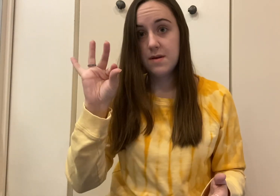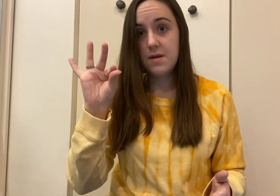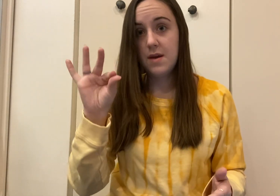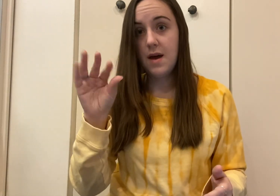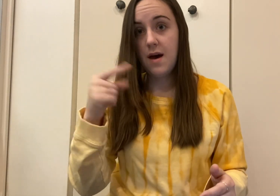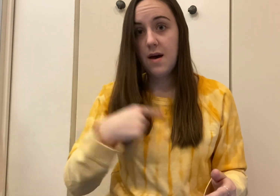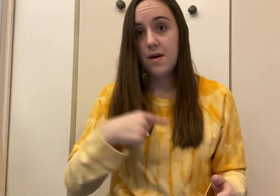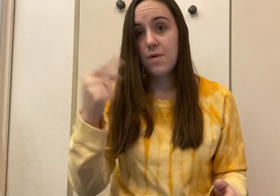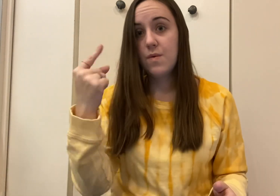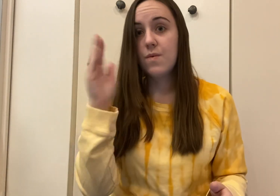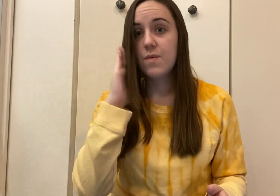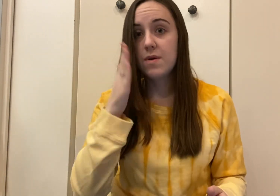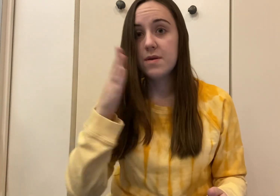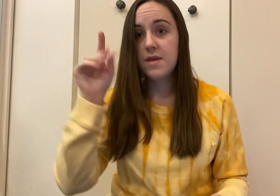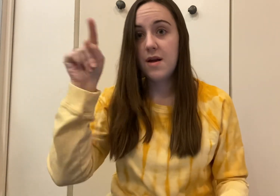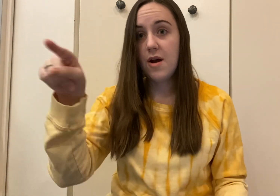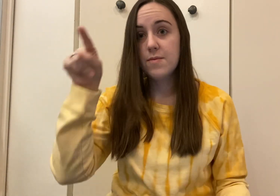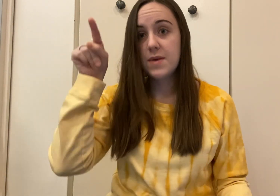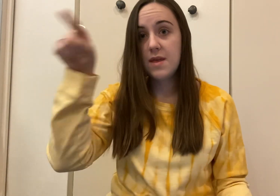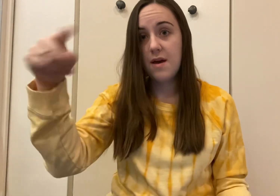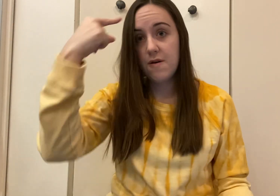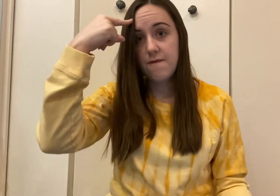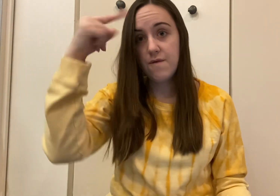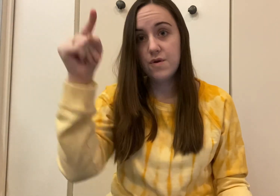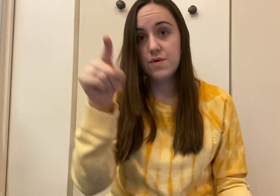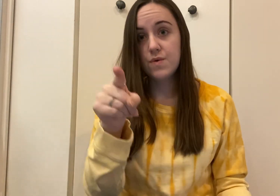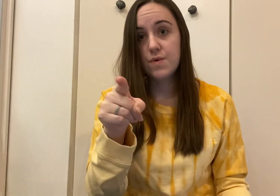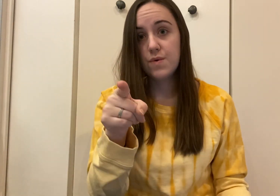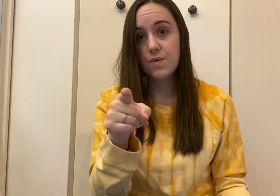I'll be there, I'll be there, I'll be there for you